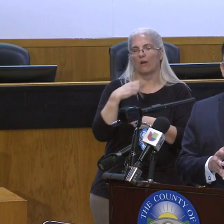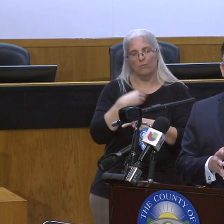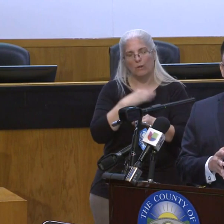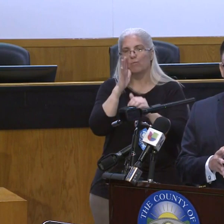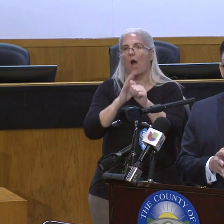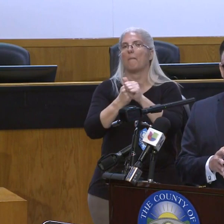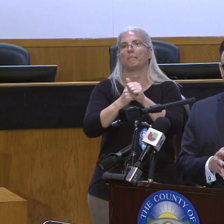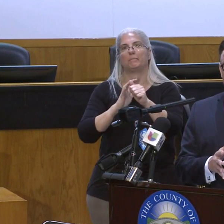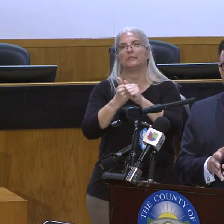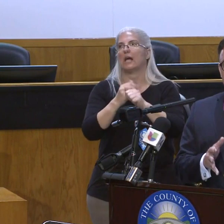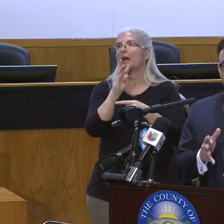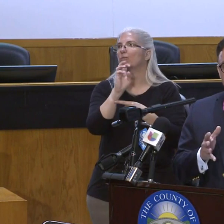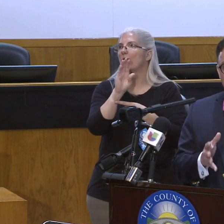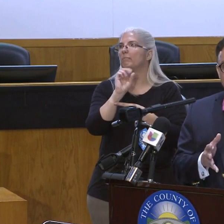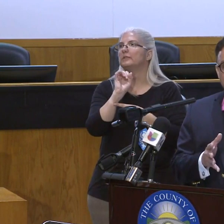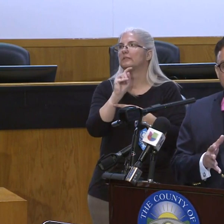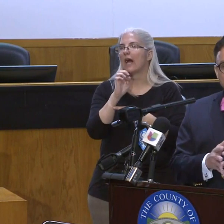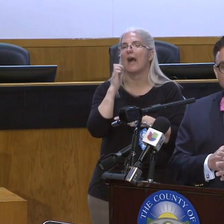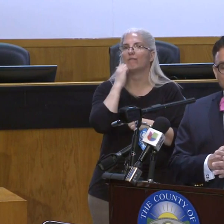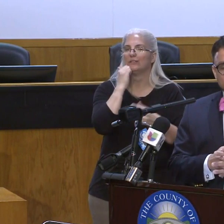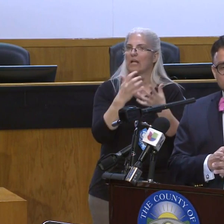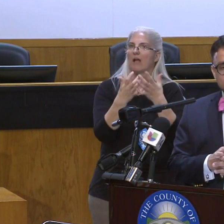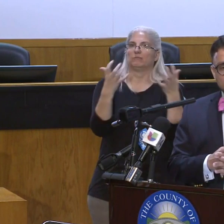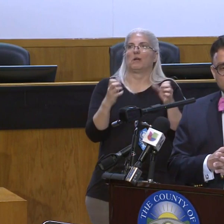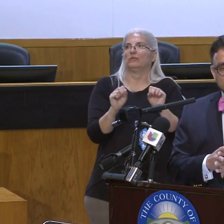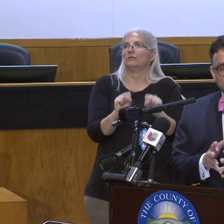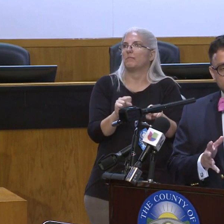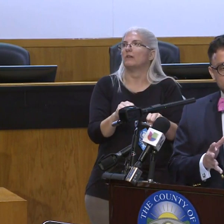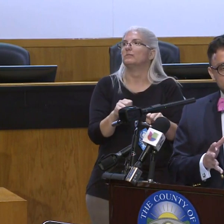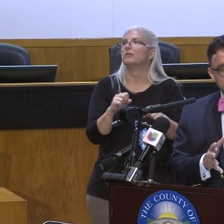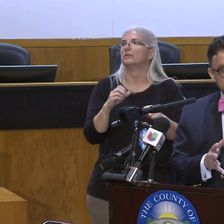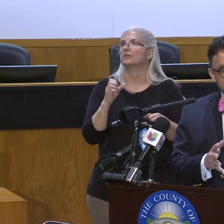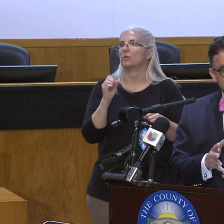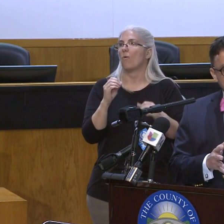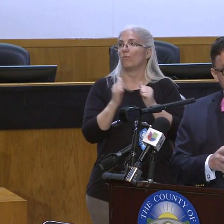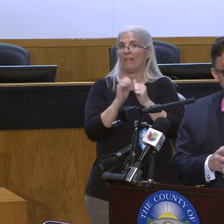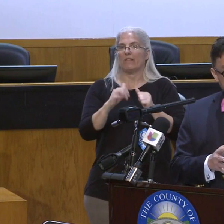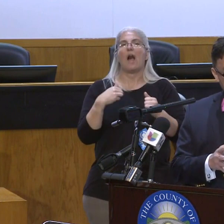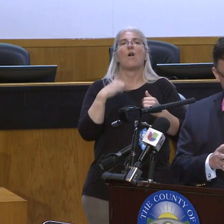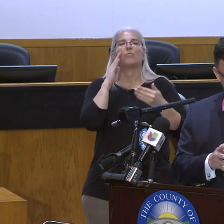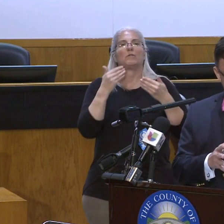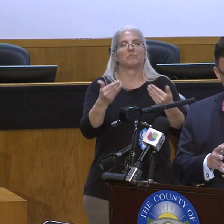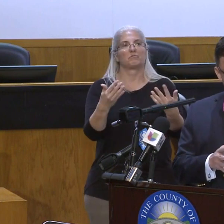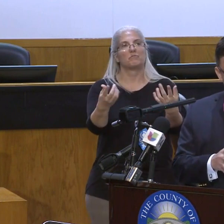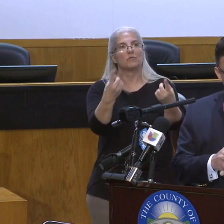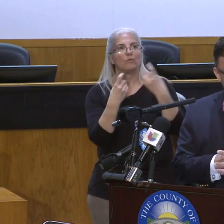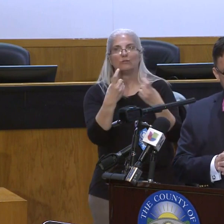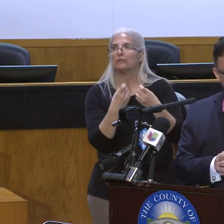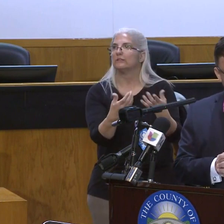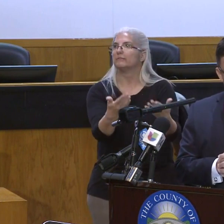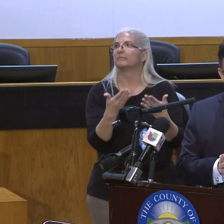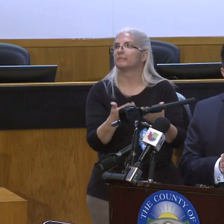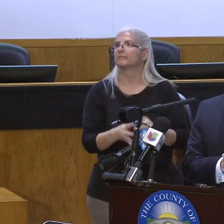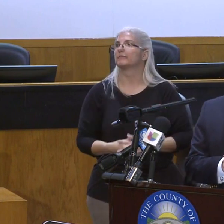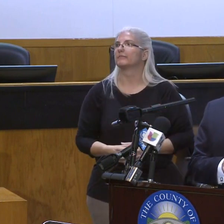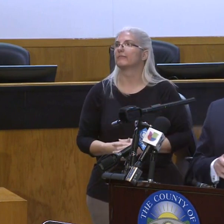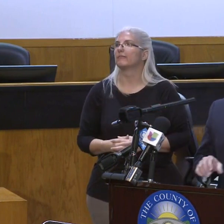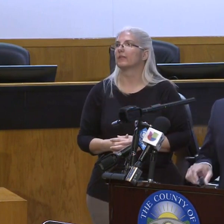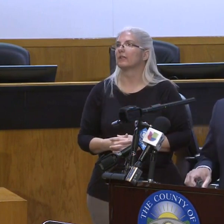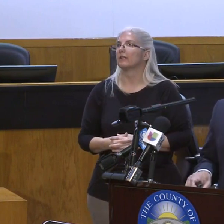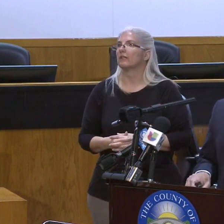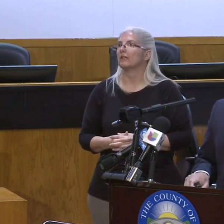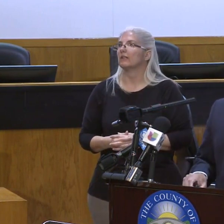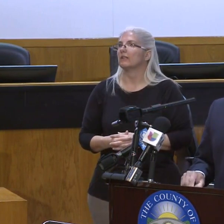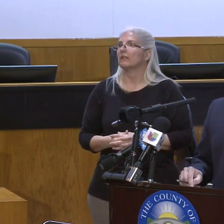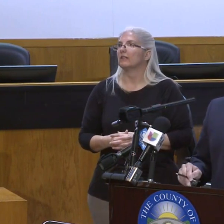as much information as we can. So with that, we'll open questions to our speakers. Yes. So you take through